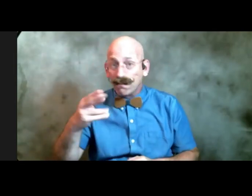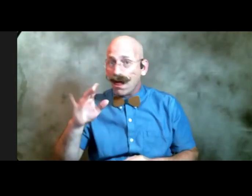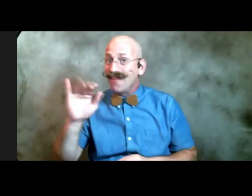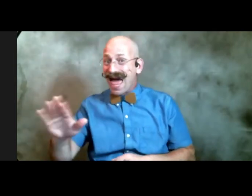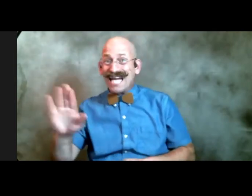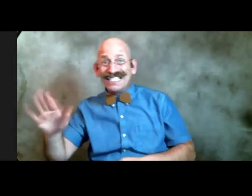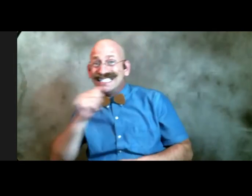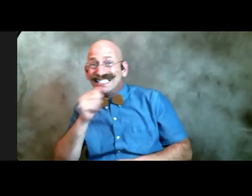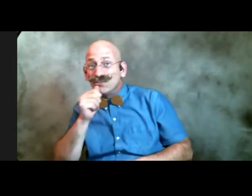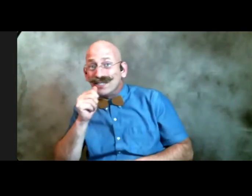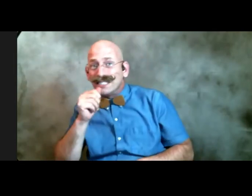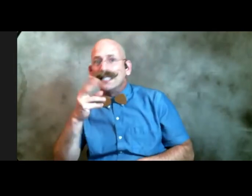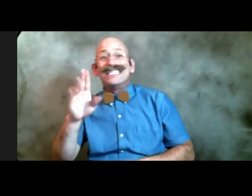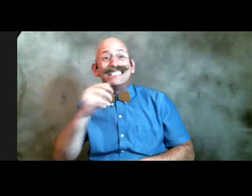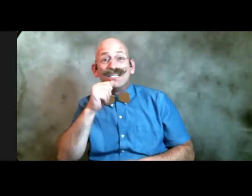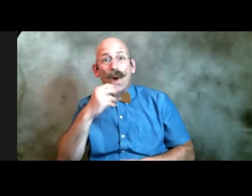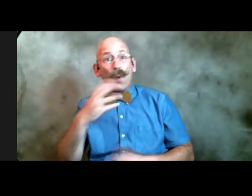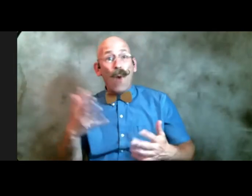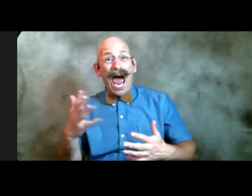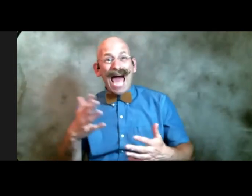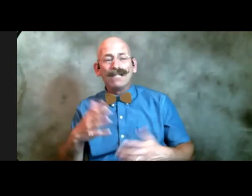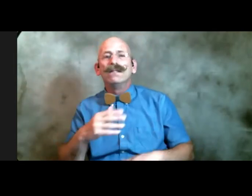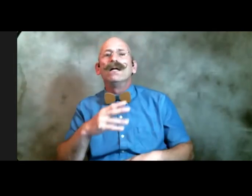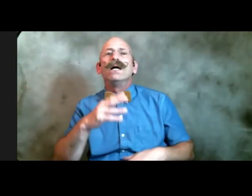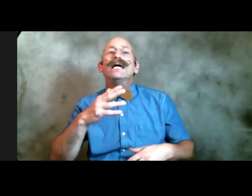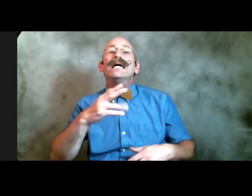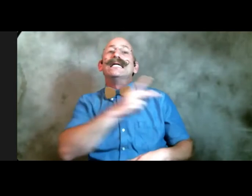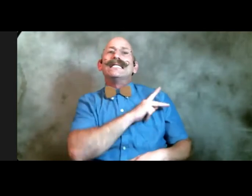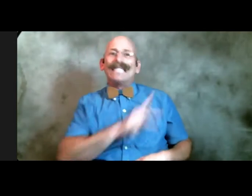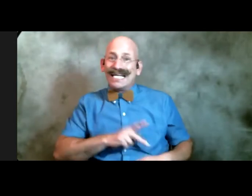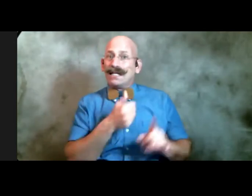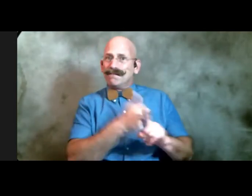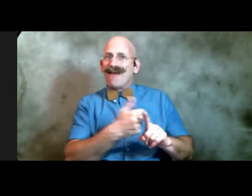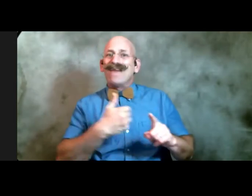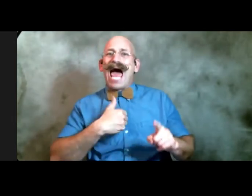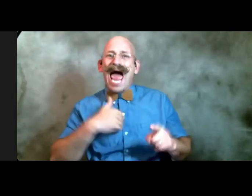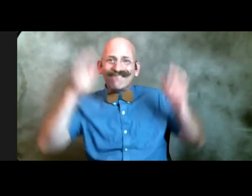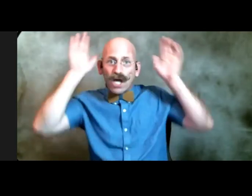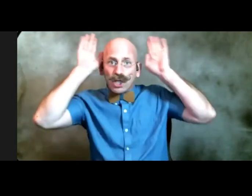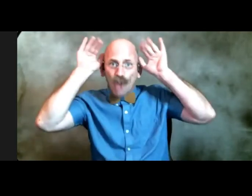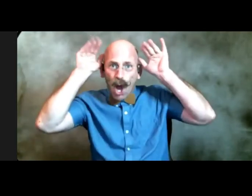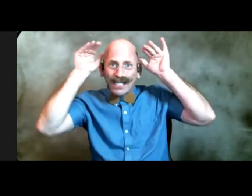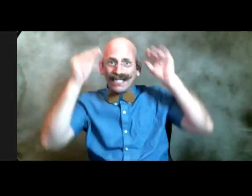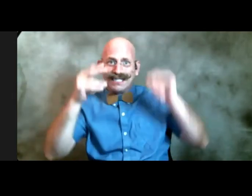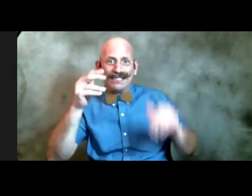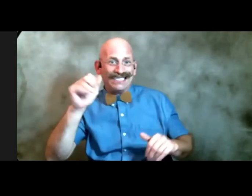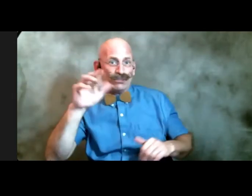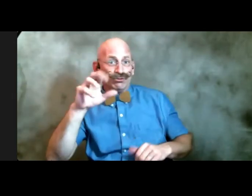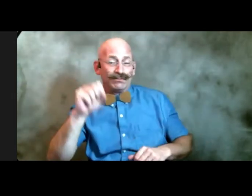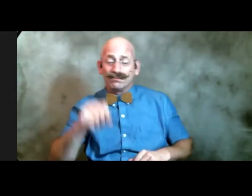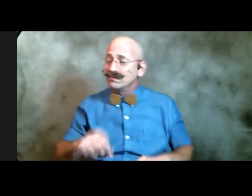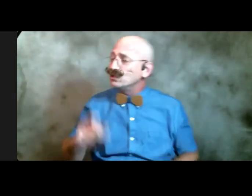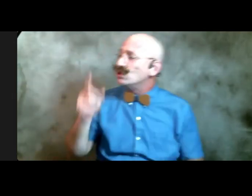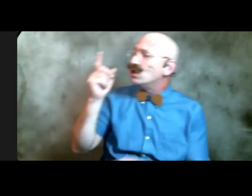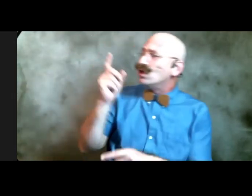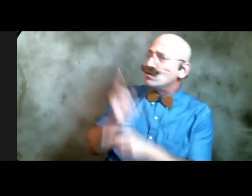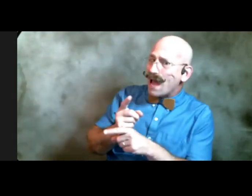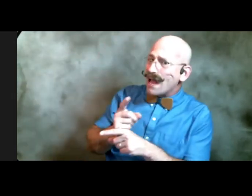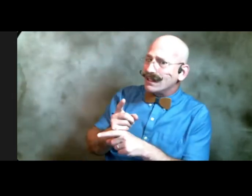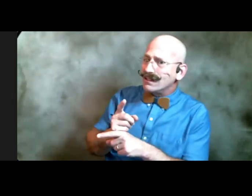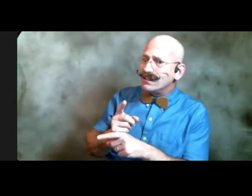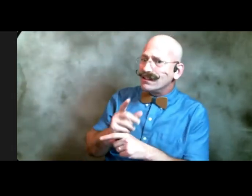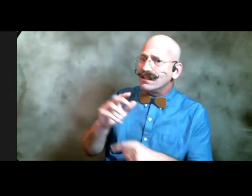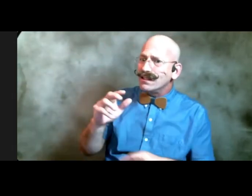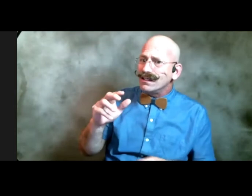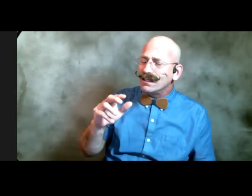was that the king had donkey ears yes in fact i did the homework there it's it's a melan plus i think is